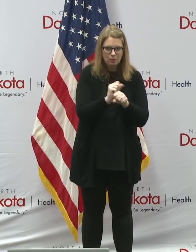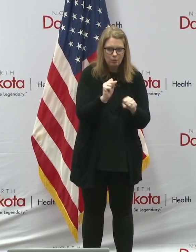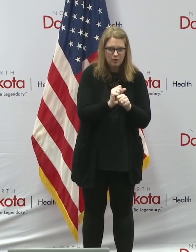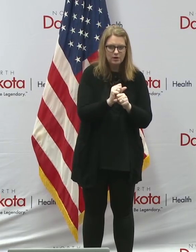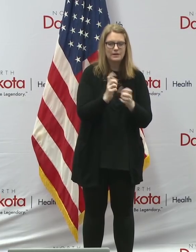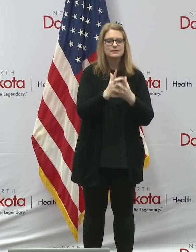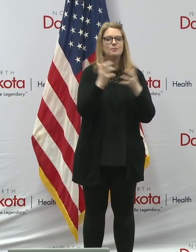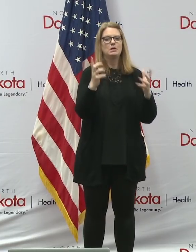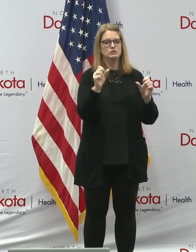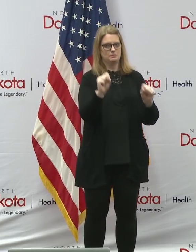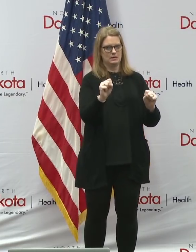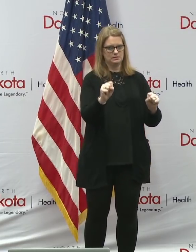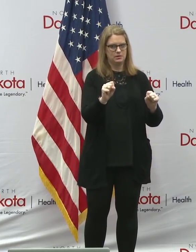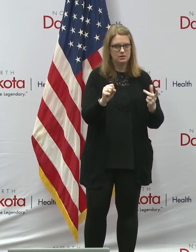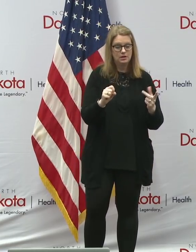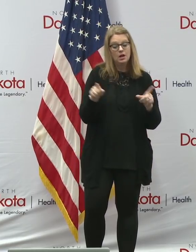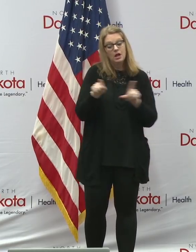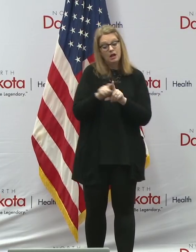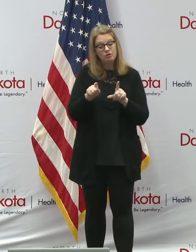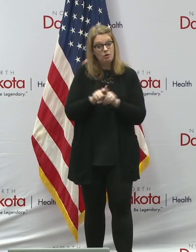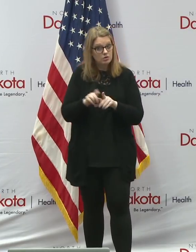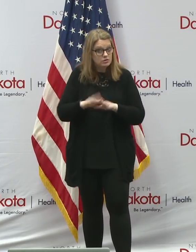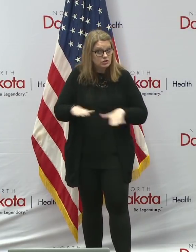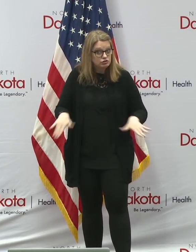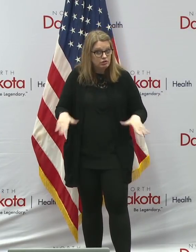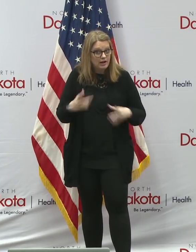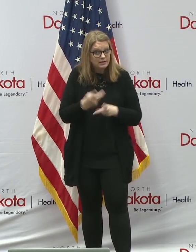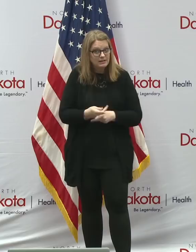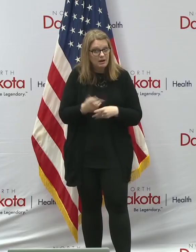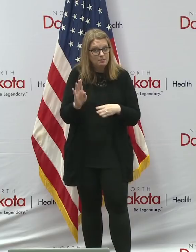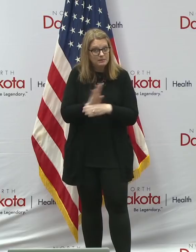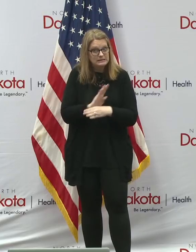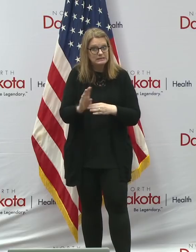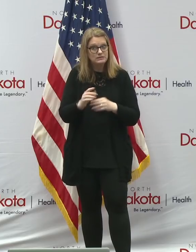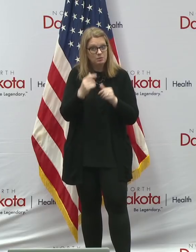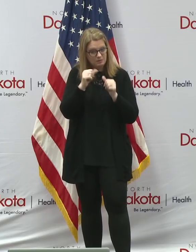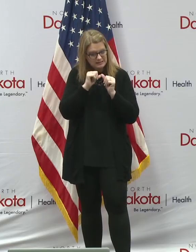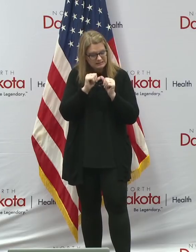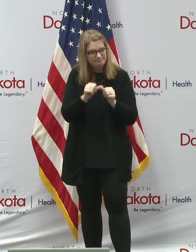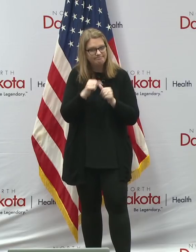important that we keep the child care sector going in our state.